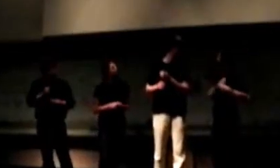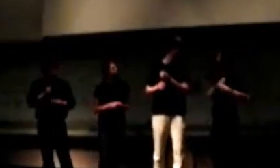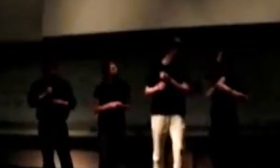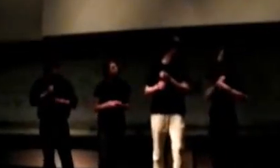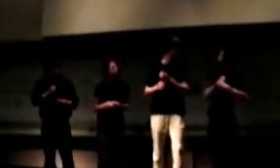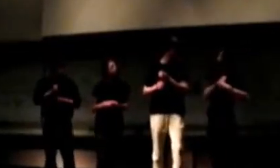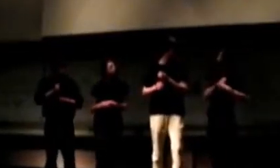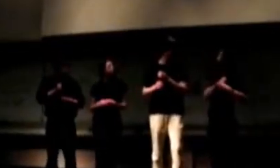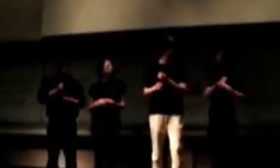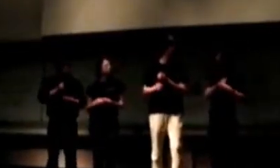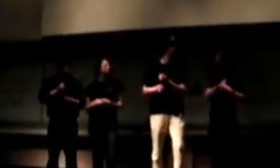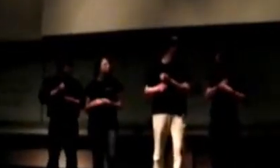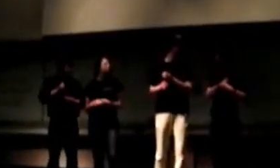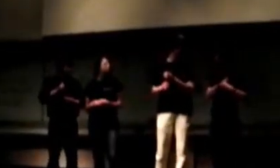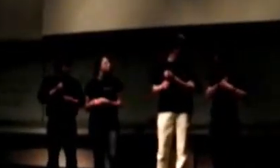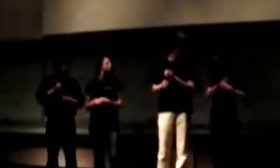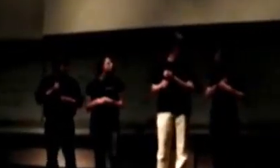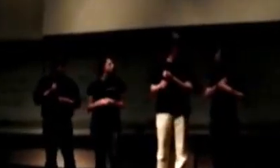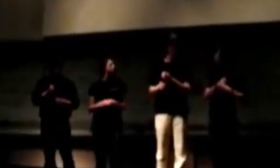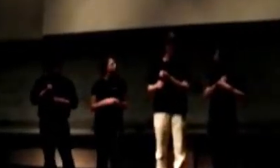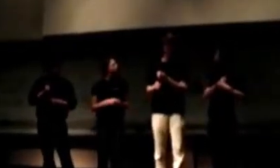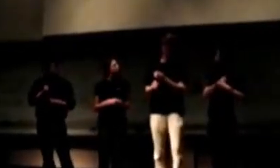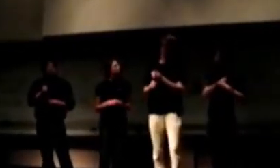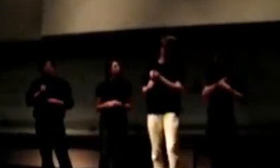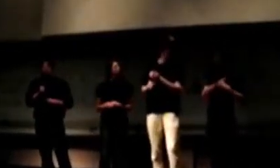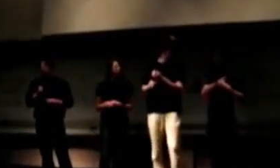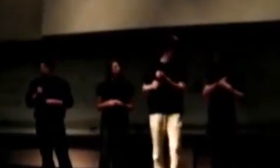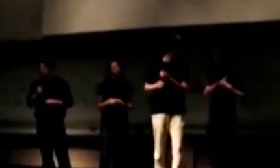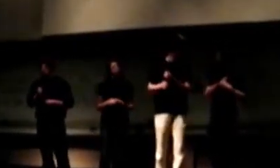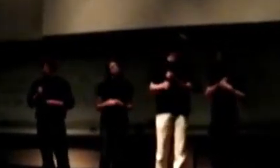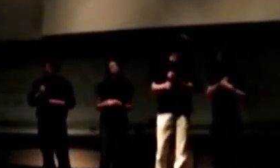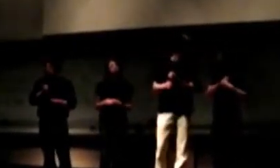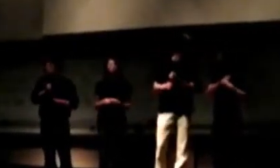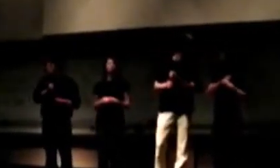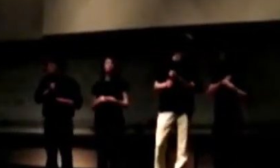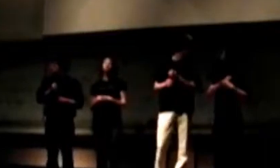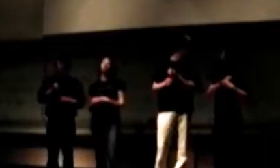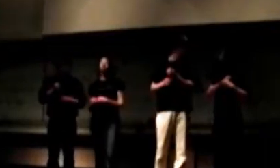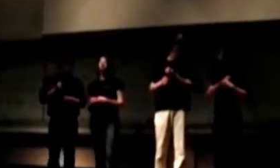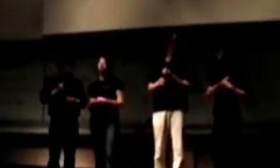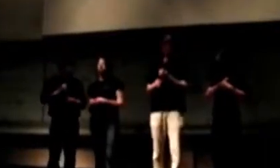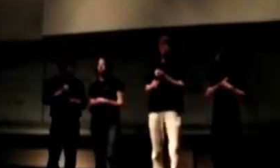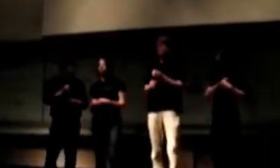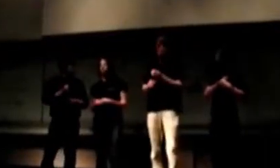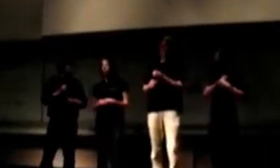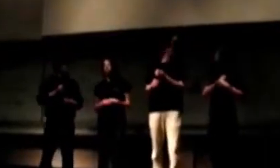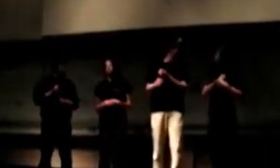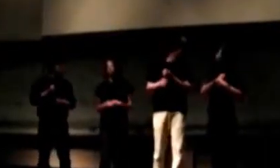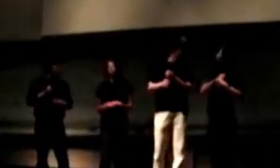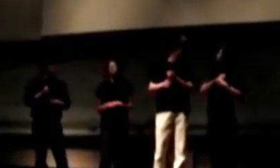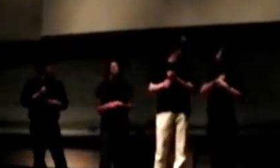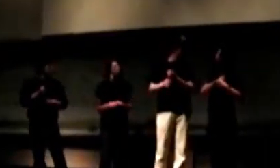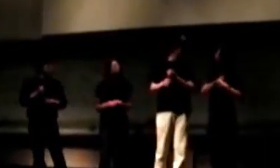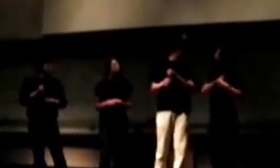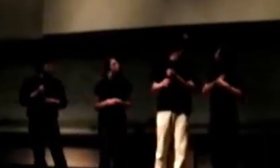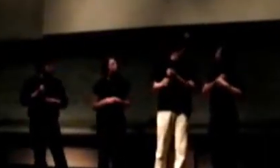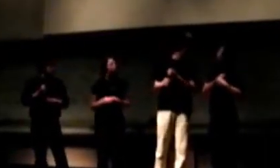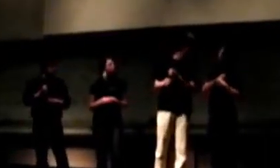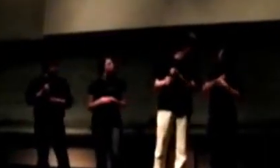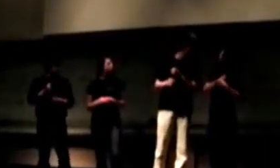lot on guests and I lower the CO2 emissions. Okay, well, you're making progress. Yeah! My figure's still on the bus. I ride my bike to work every